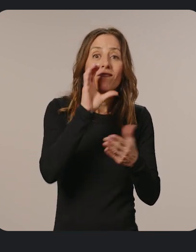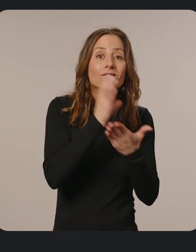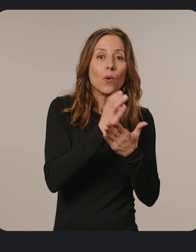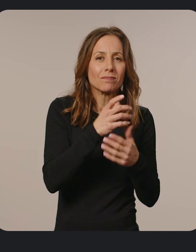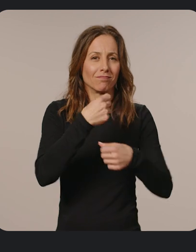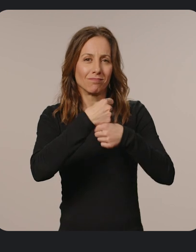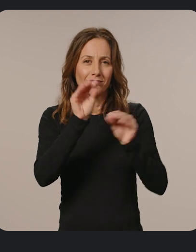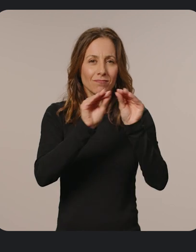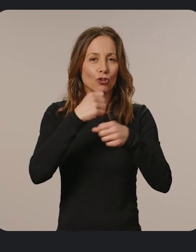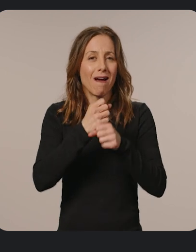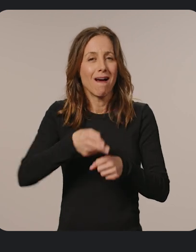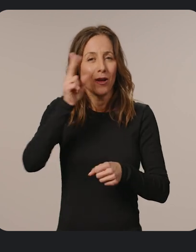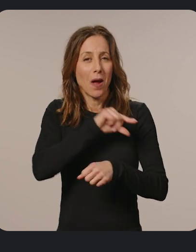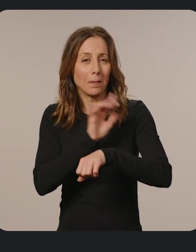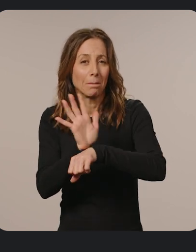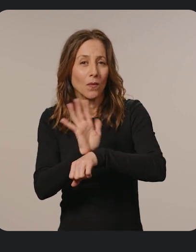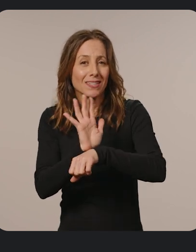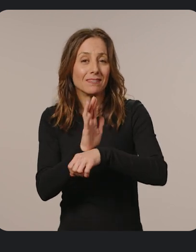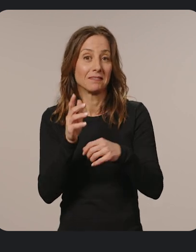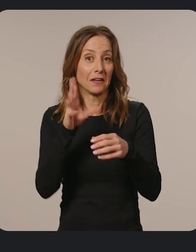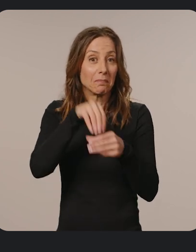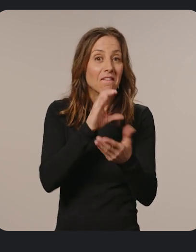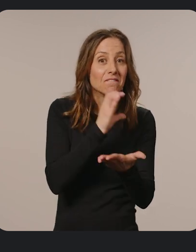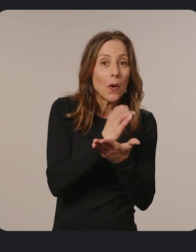quality movies with photos, clips, filters, and more.